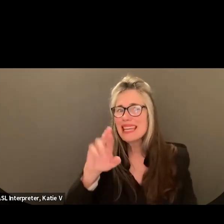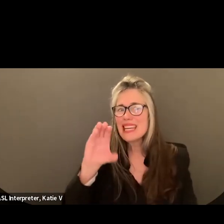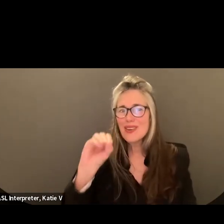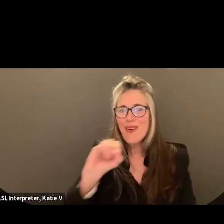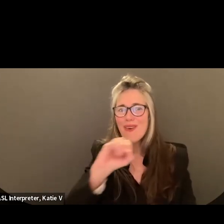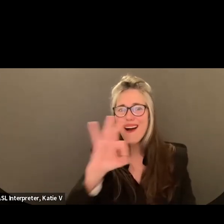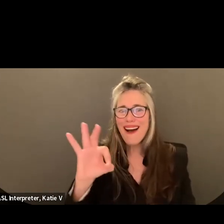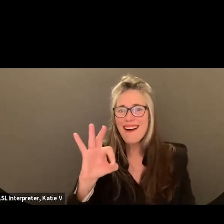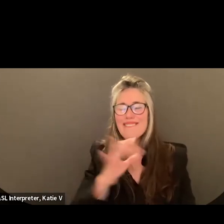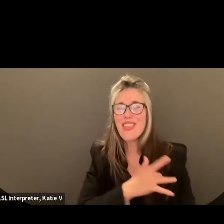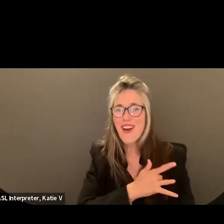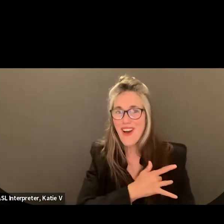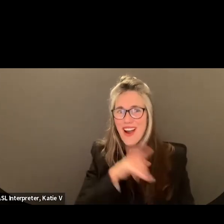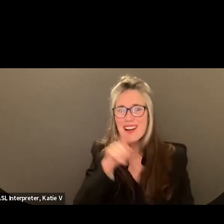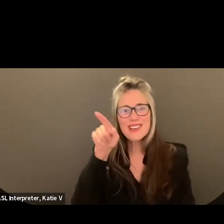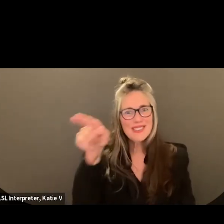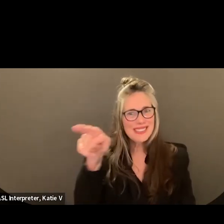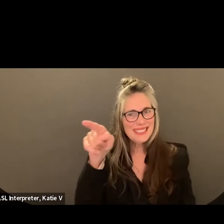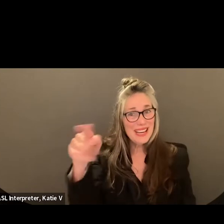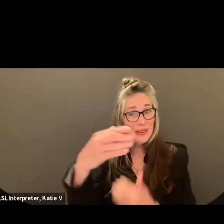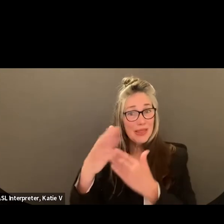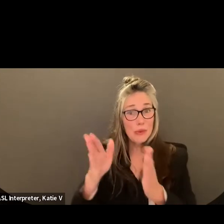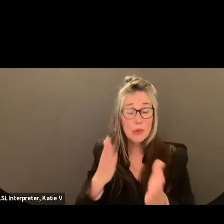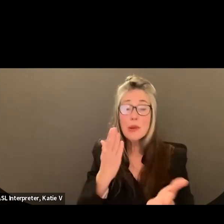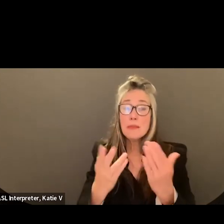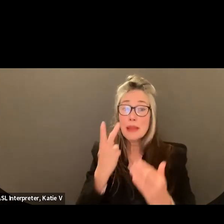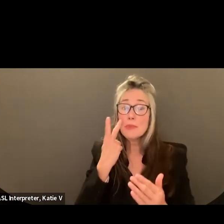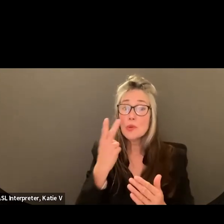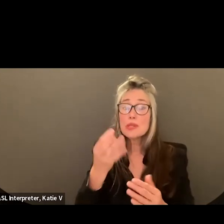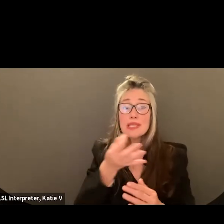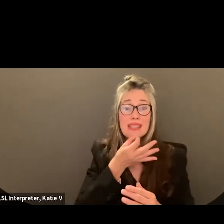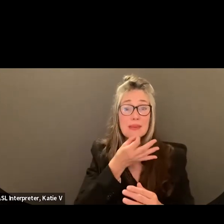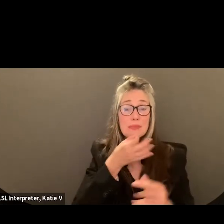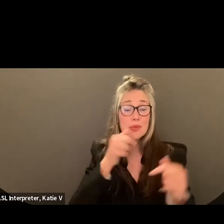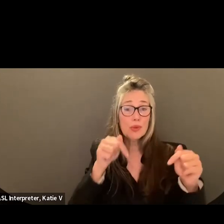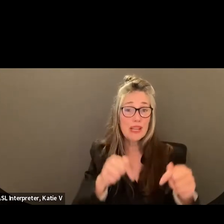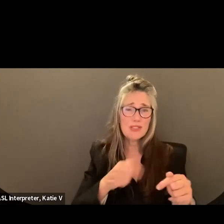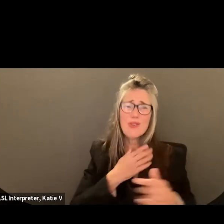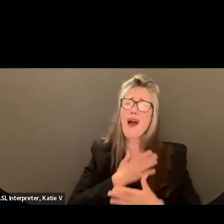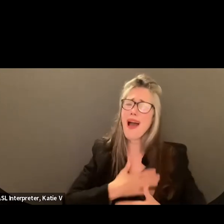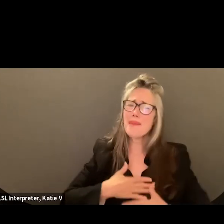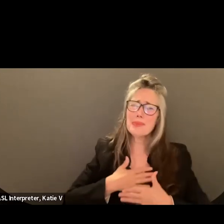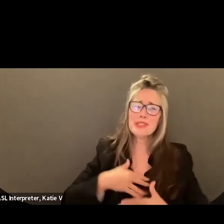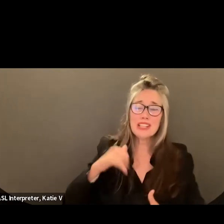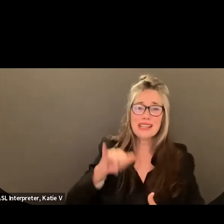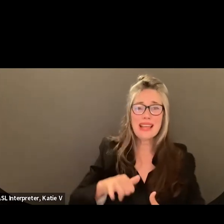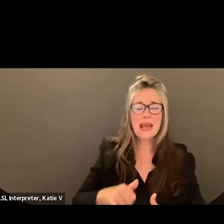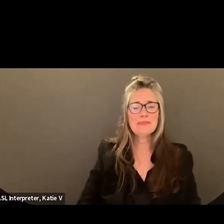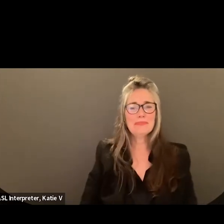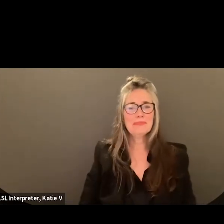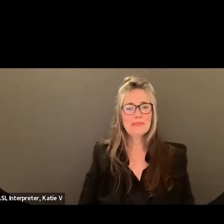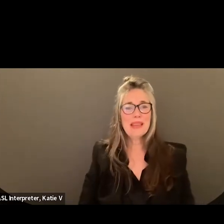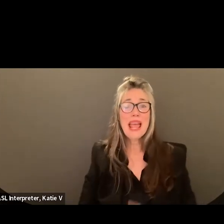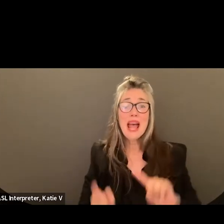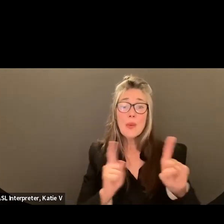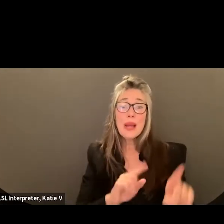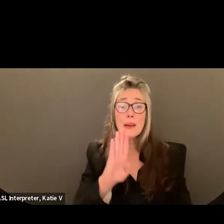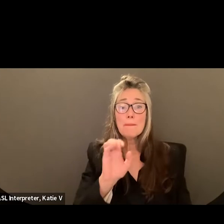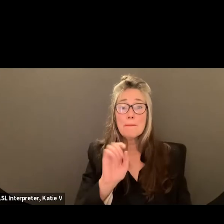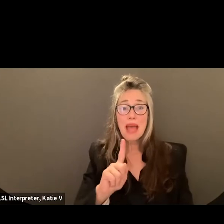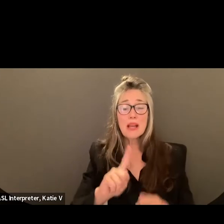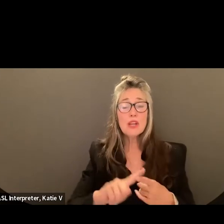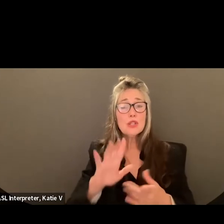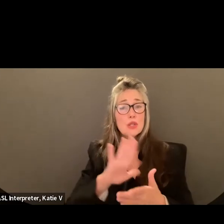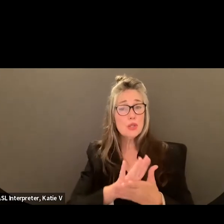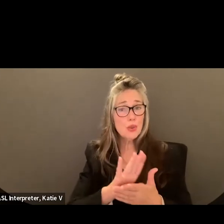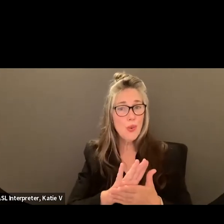that so hopefully they'll probably see them pretty soon. So just want to appreciate that. And then I also attended back to school nights at Adams as well as La